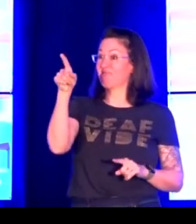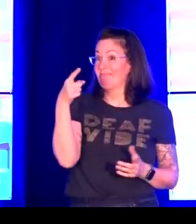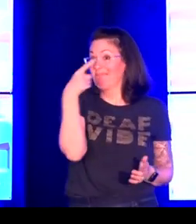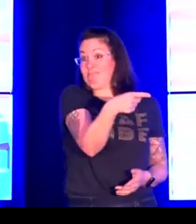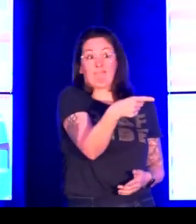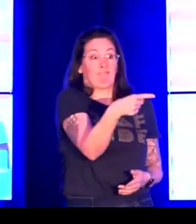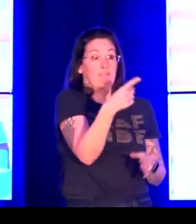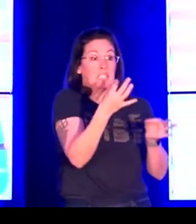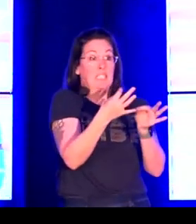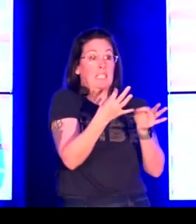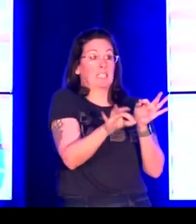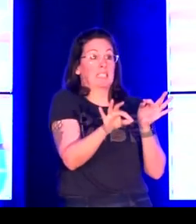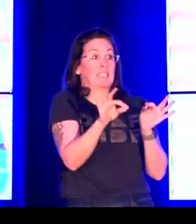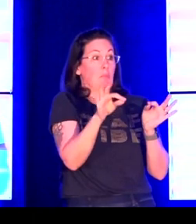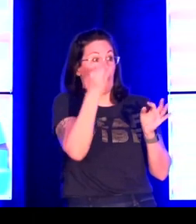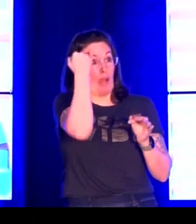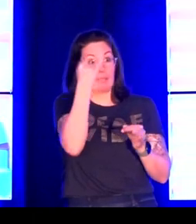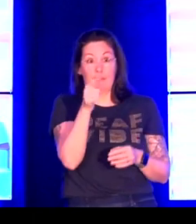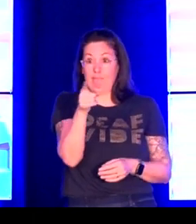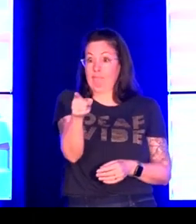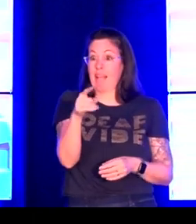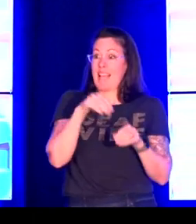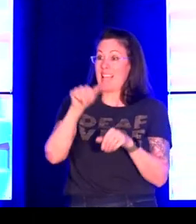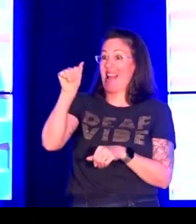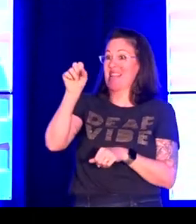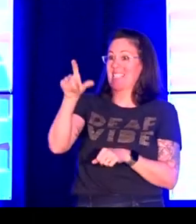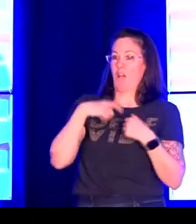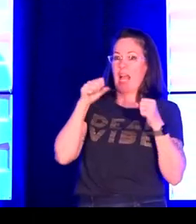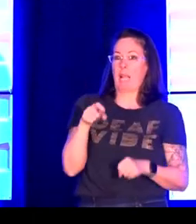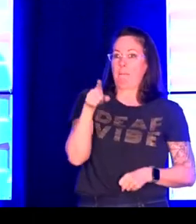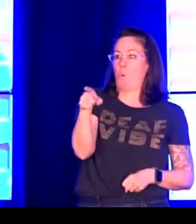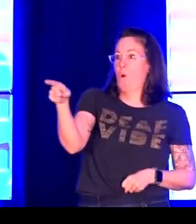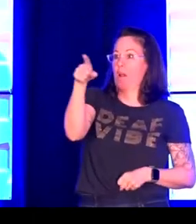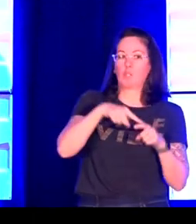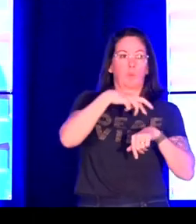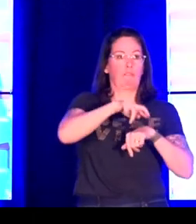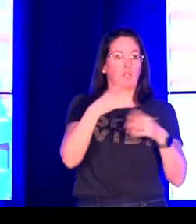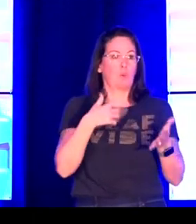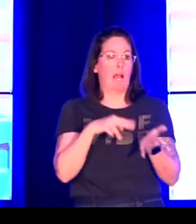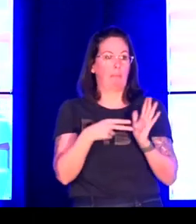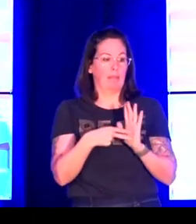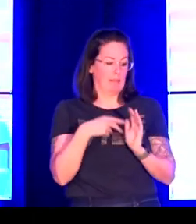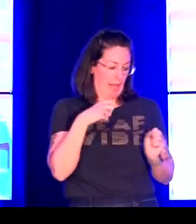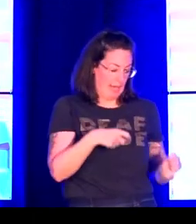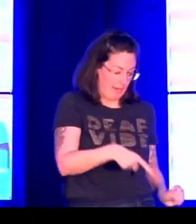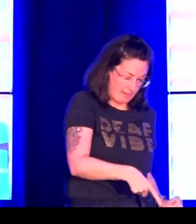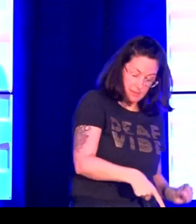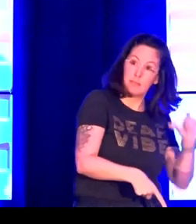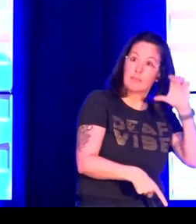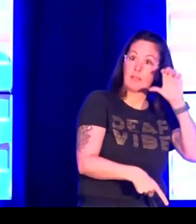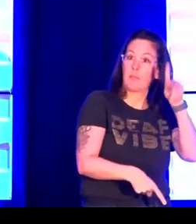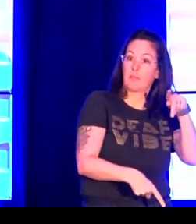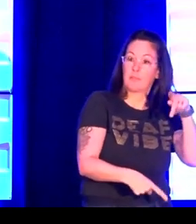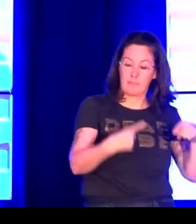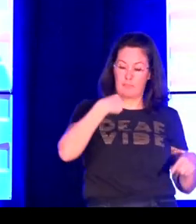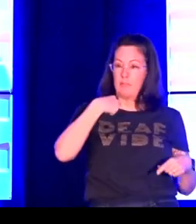so what you see here is just a very simple hand shape and it's a point in ASL this is a